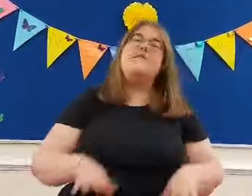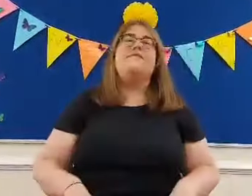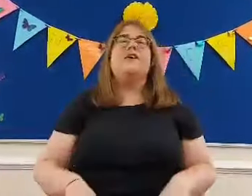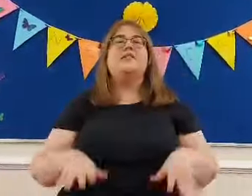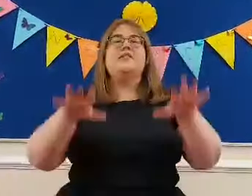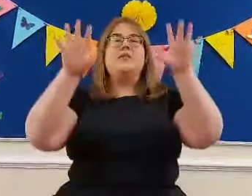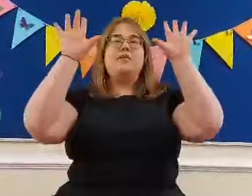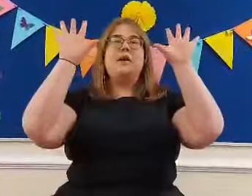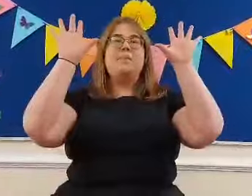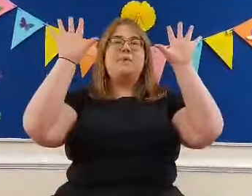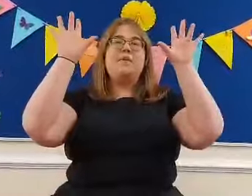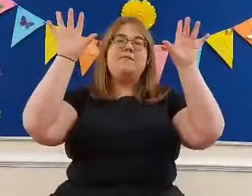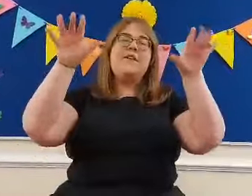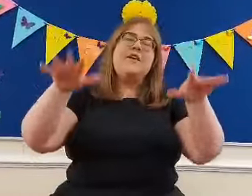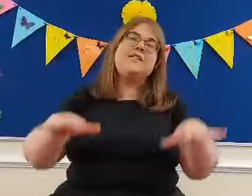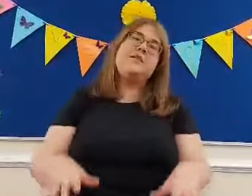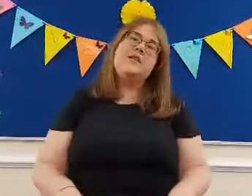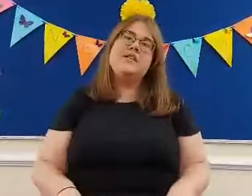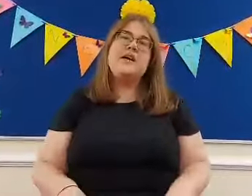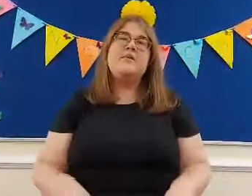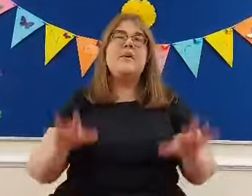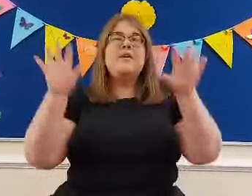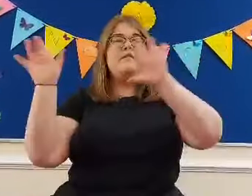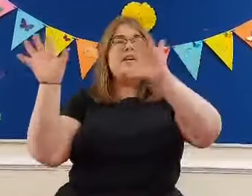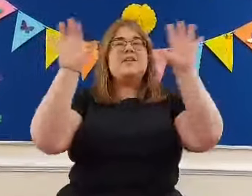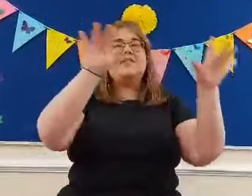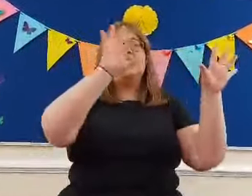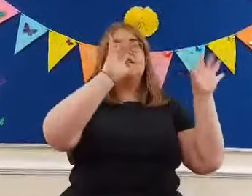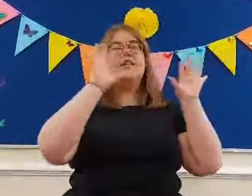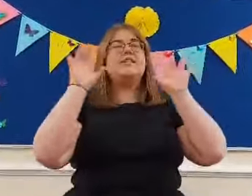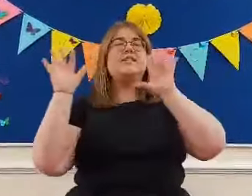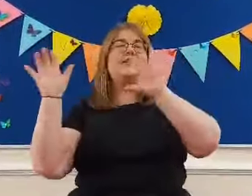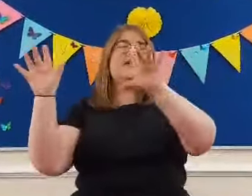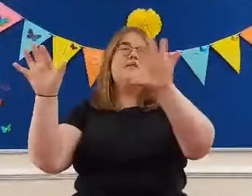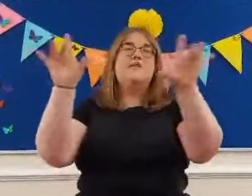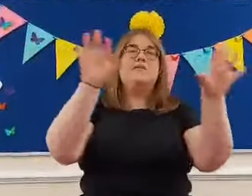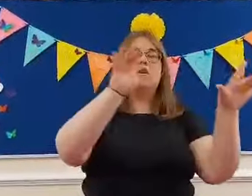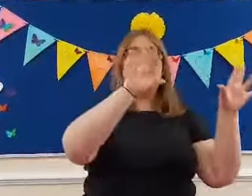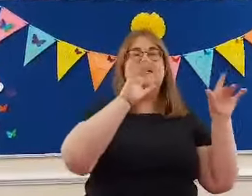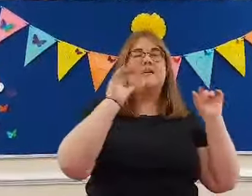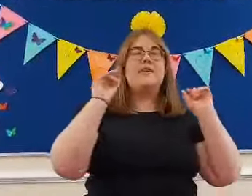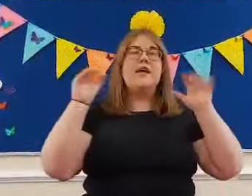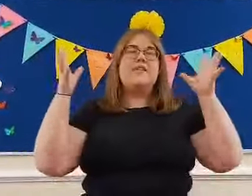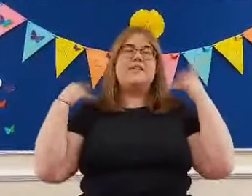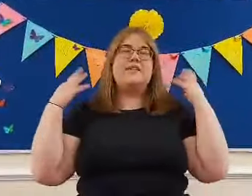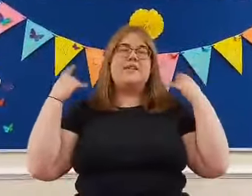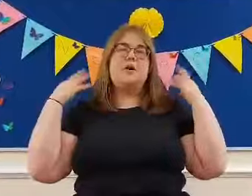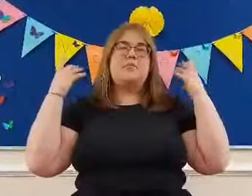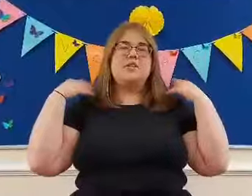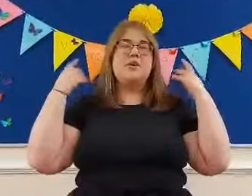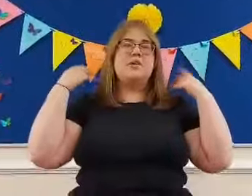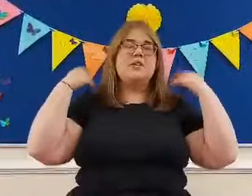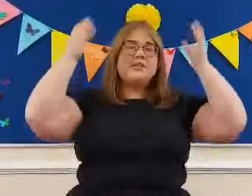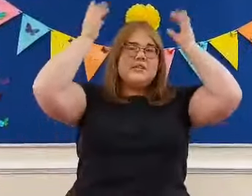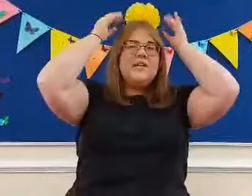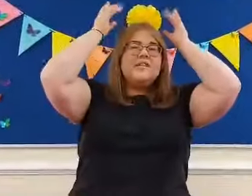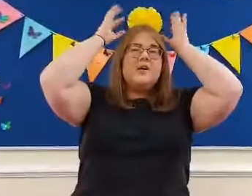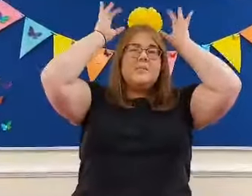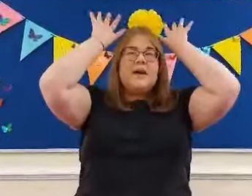Fingers all are up, fingers all are down Fingers all are dancing all around the town They're dancing on my shoulders, they're dancing on my